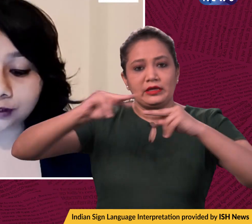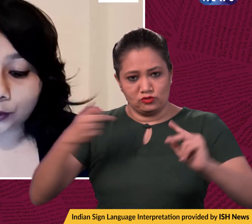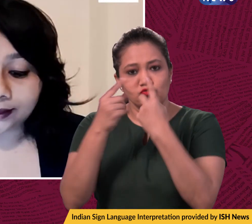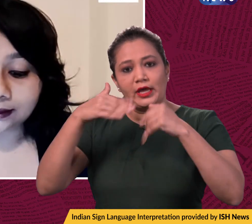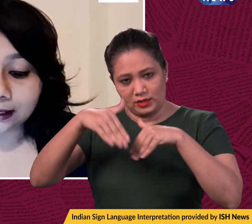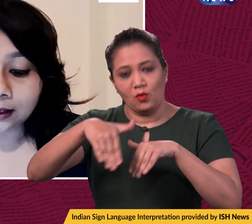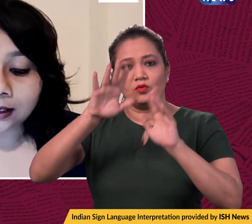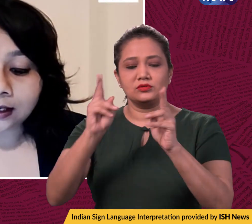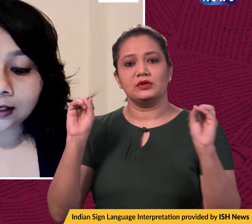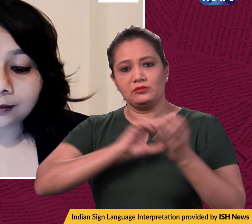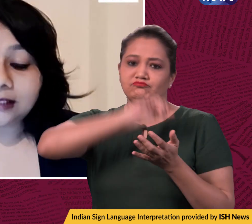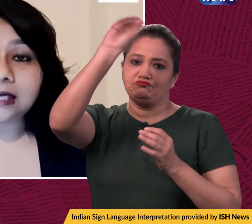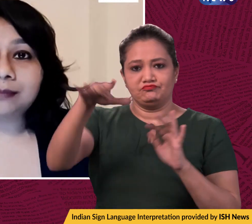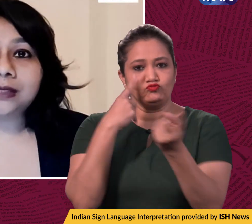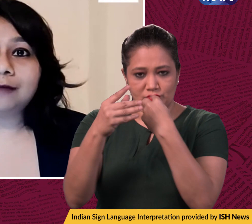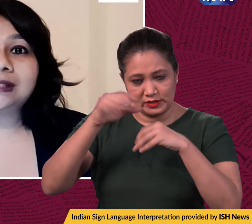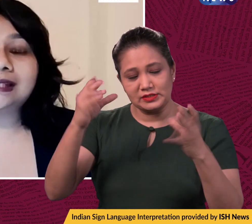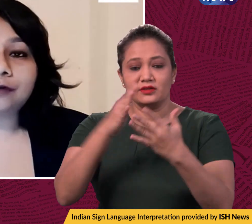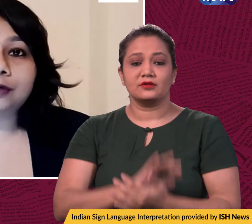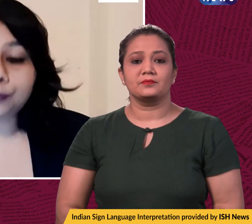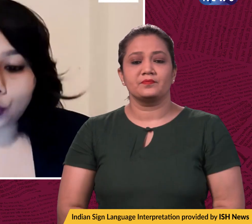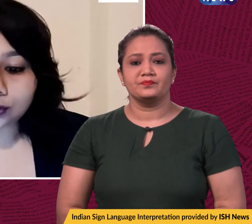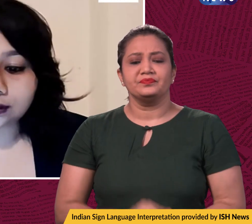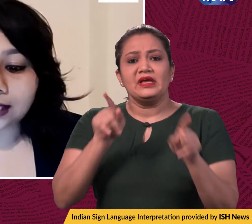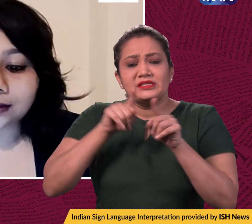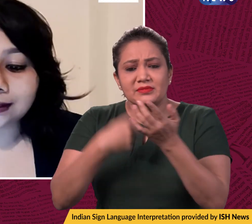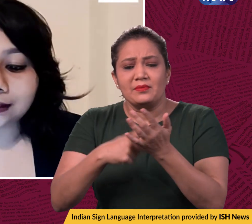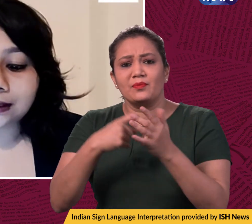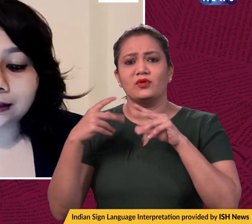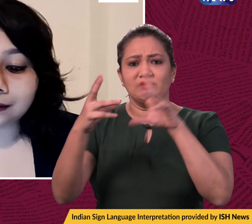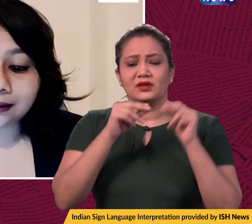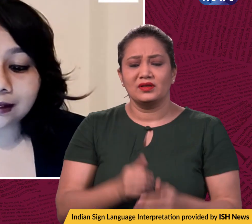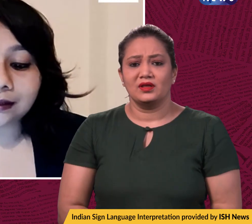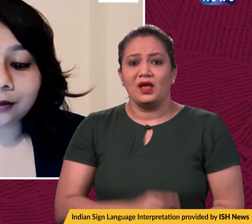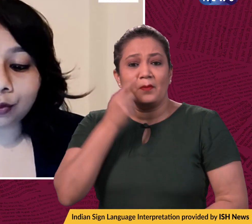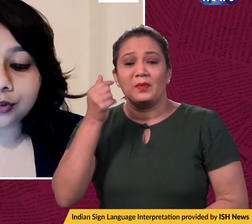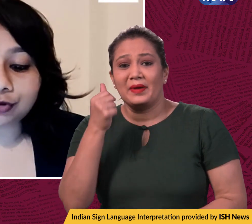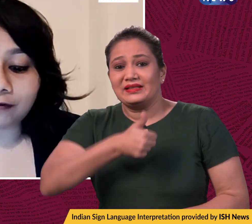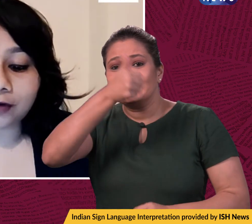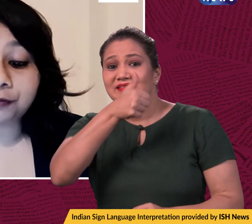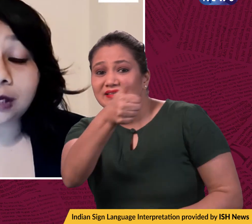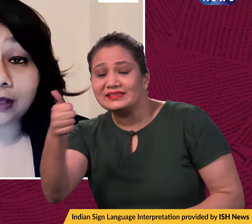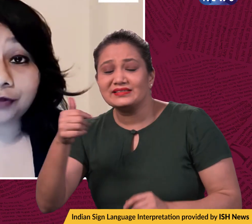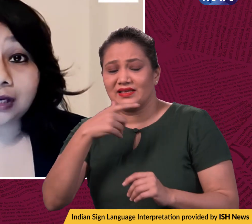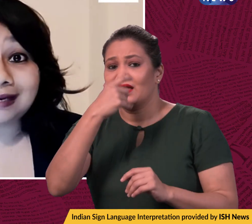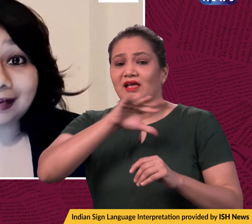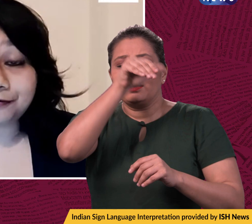sequencing. In the meantime, there have been several reports that a 66-year-old traveler from South Africa left